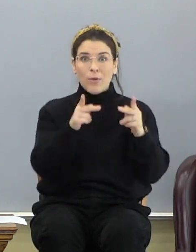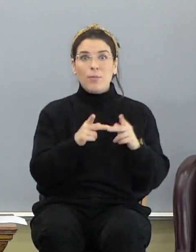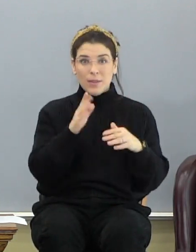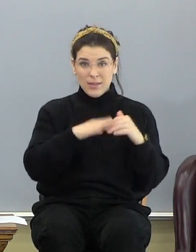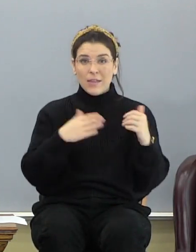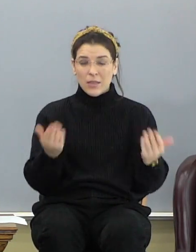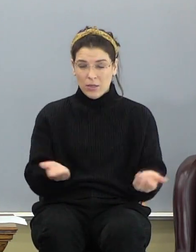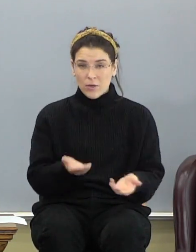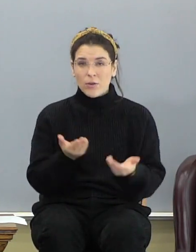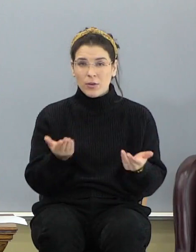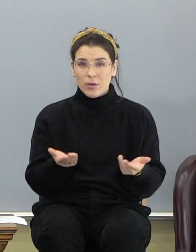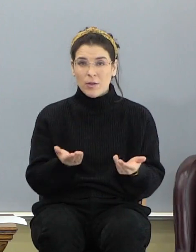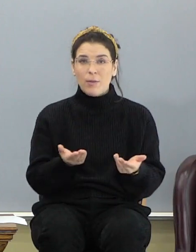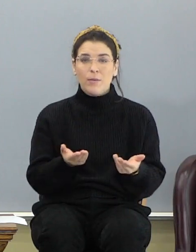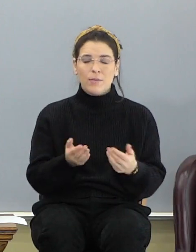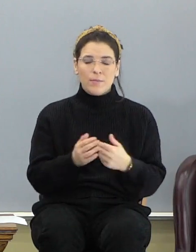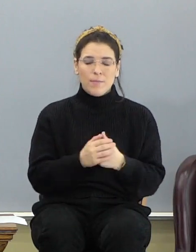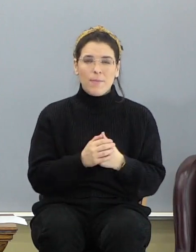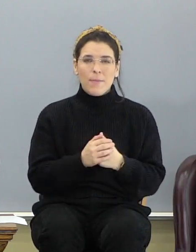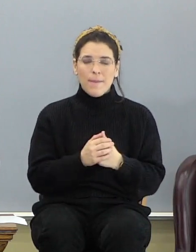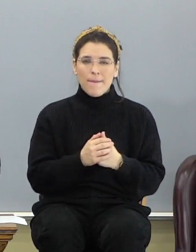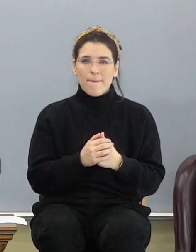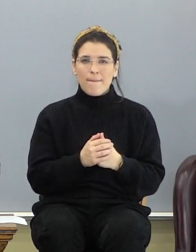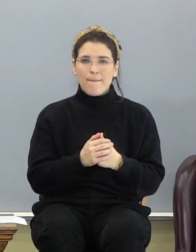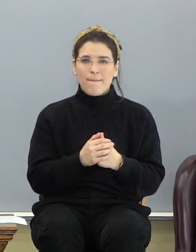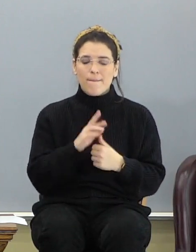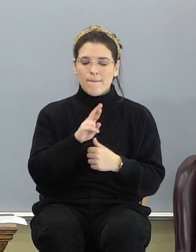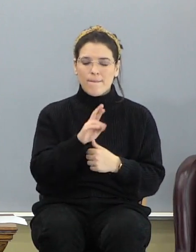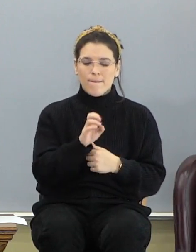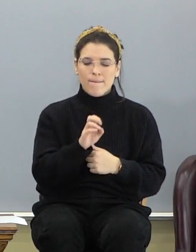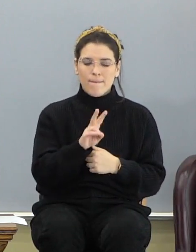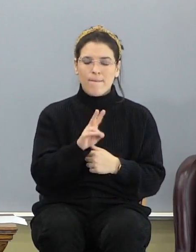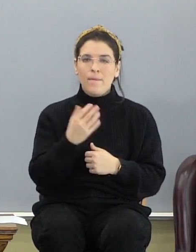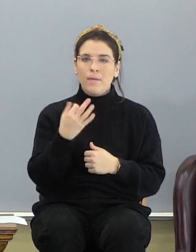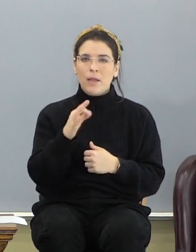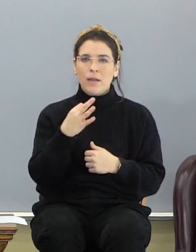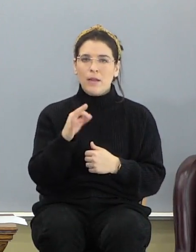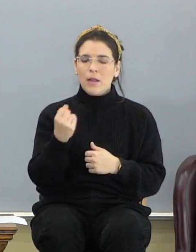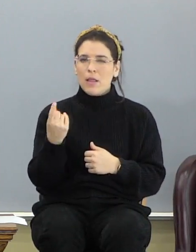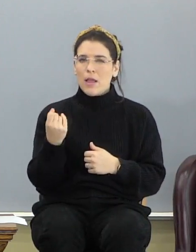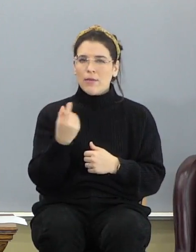here. But it's going to be like it. Revelation 19, verse 11.